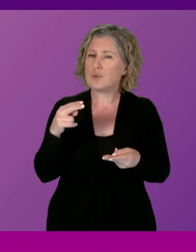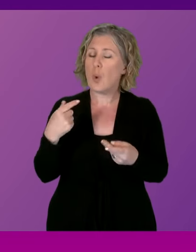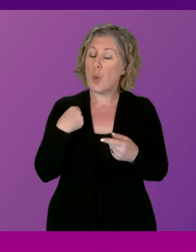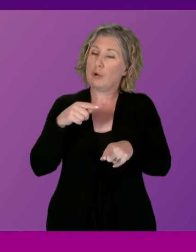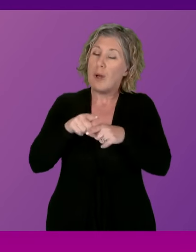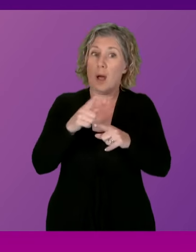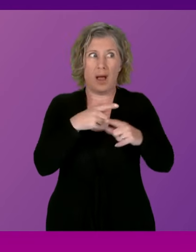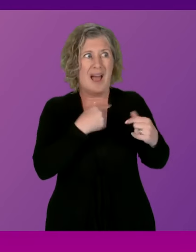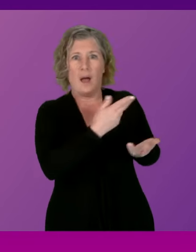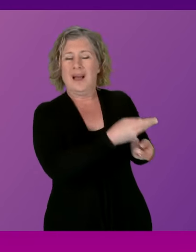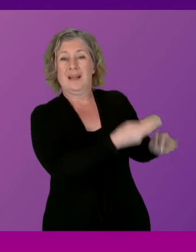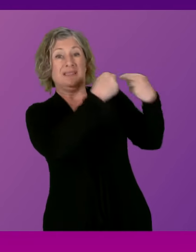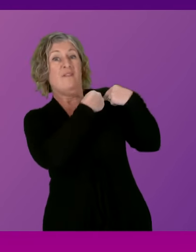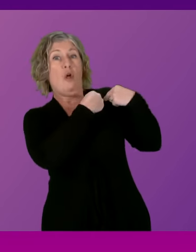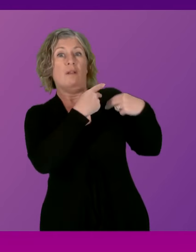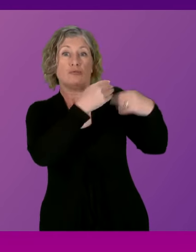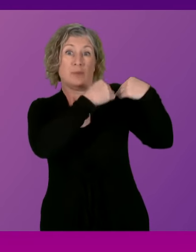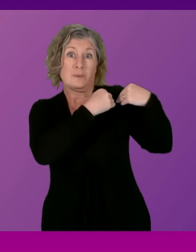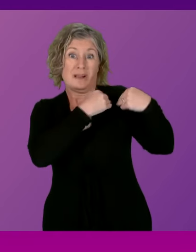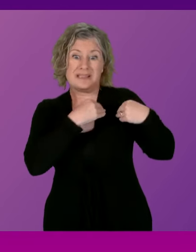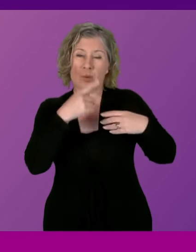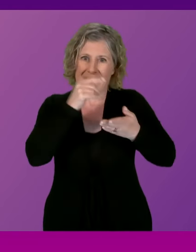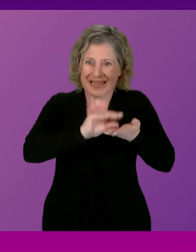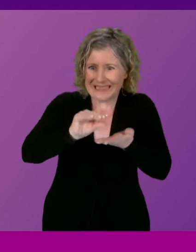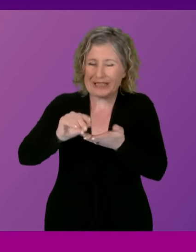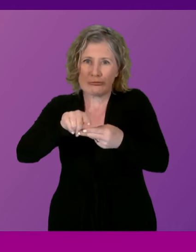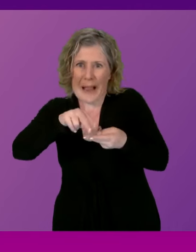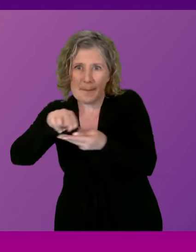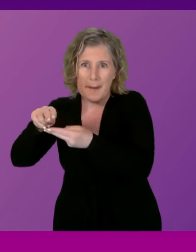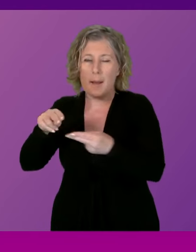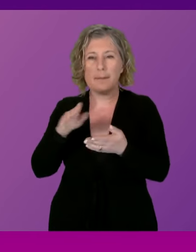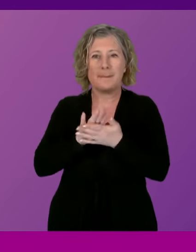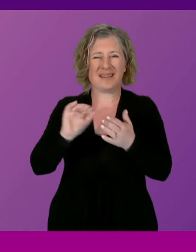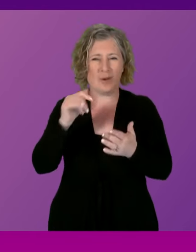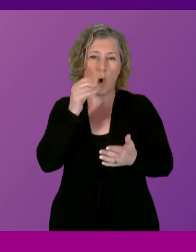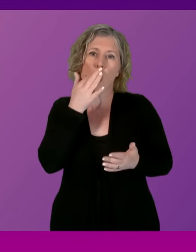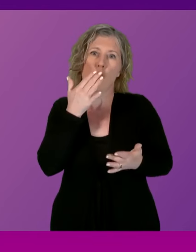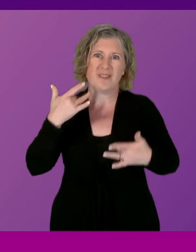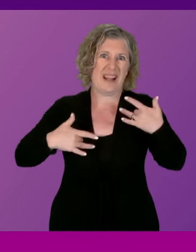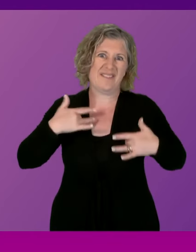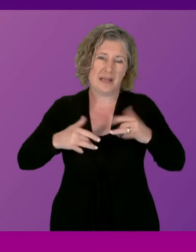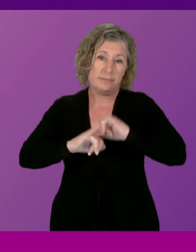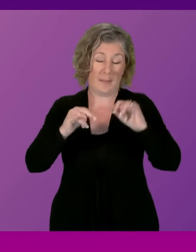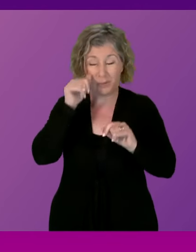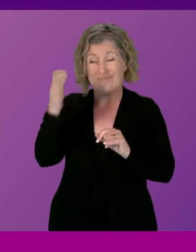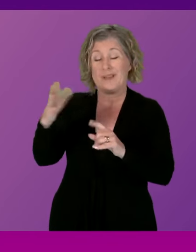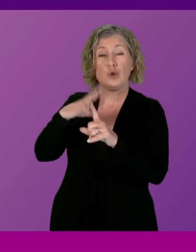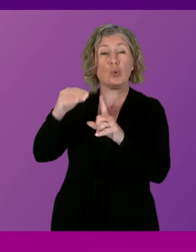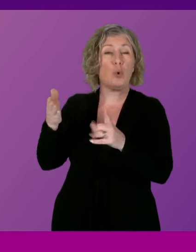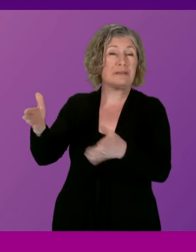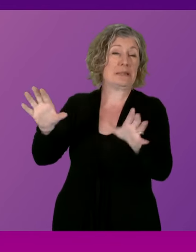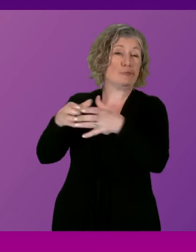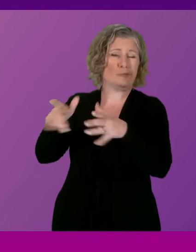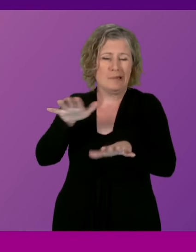responsibilities and budgets to address those cost of living pressures. However, as a result of 13 years of Tory austerity there's never been